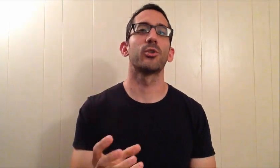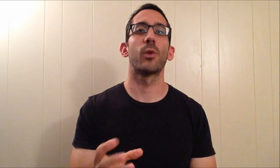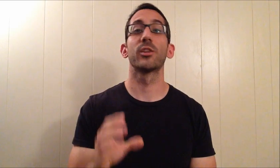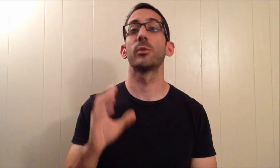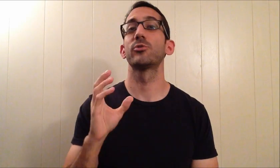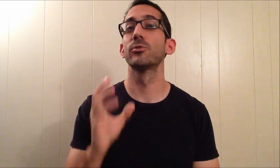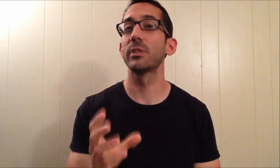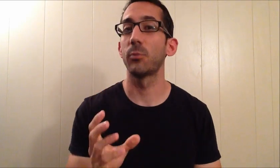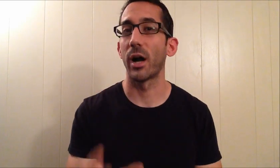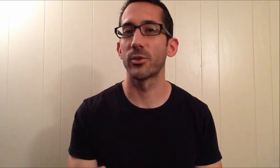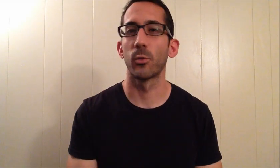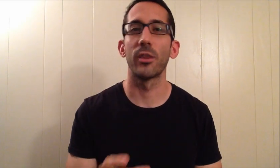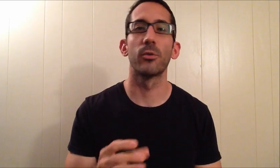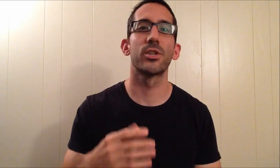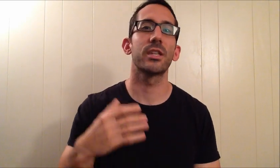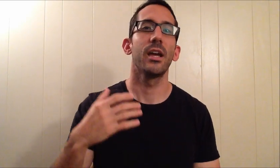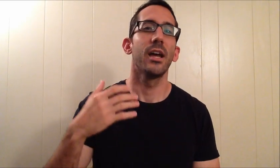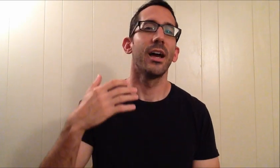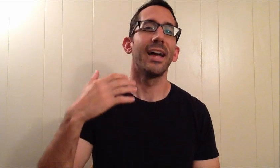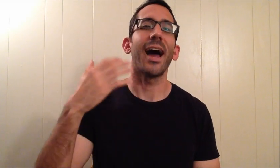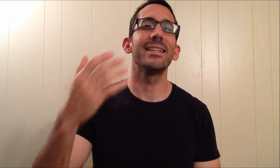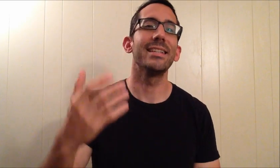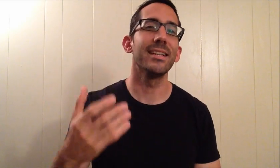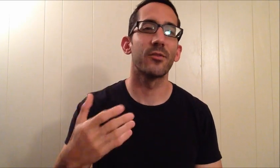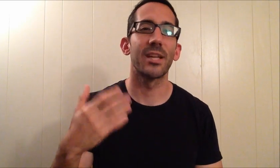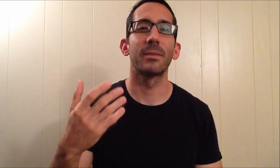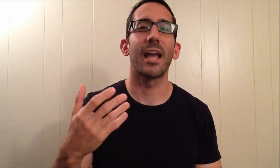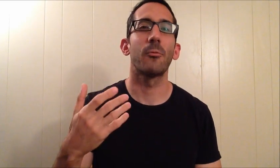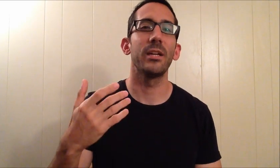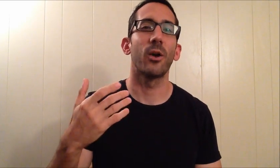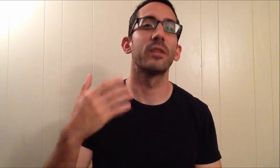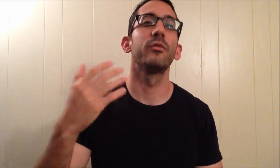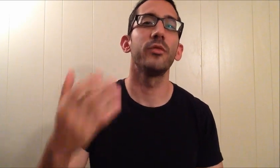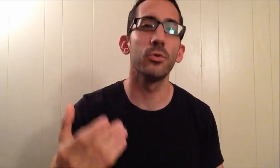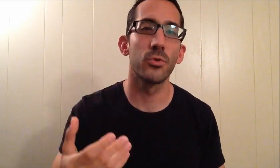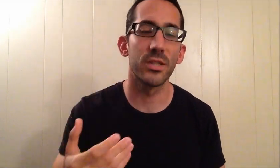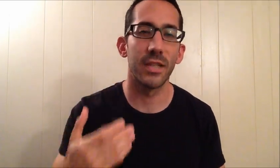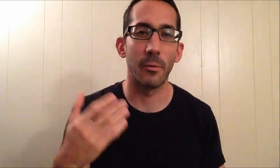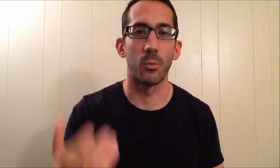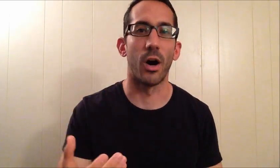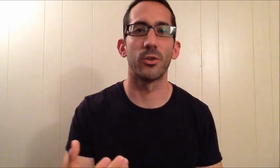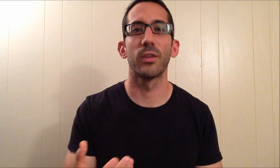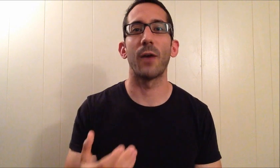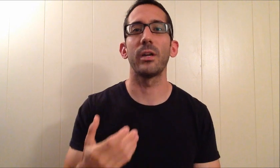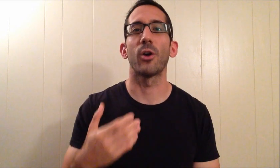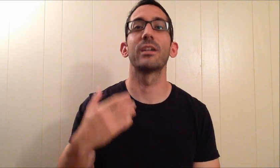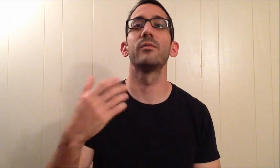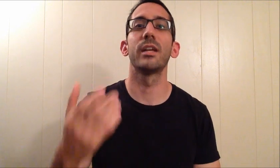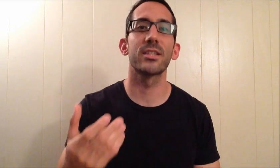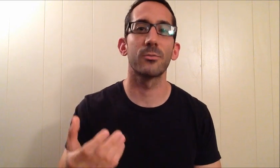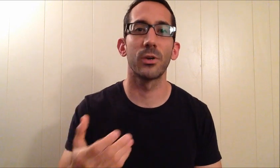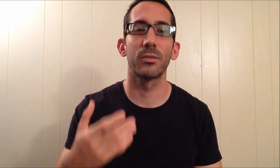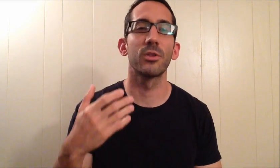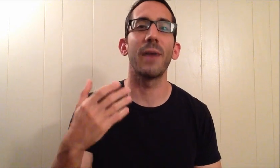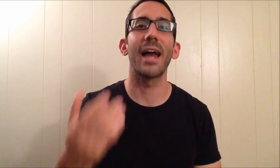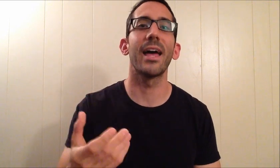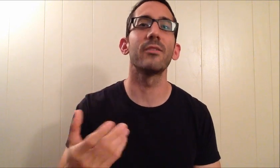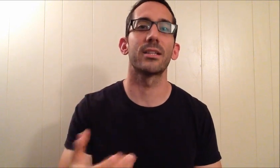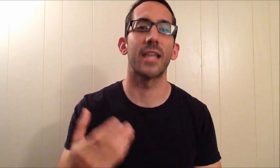sure whether we truly want it or whether it's just an idea of something that we are confused that we want or that we are convinced with bad evidence